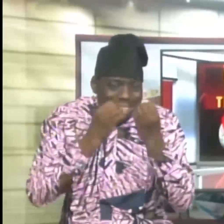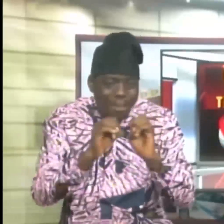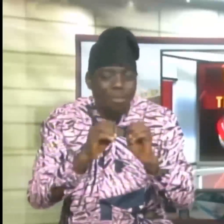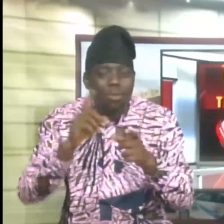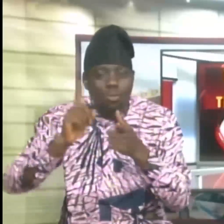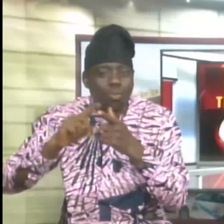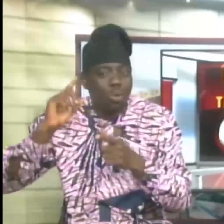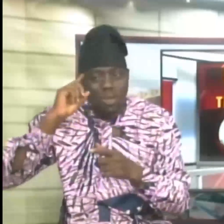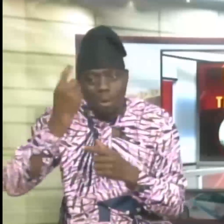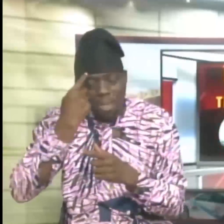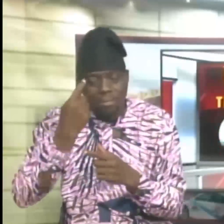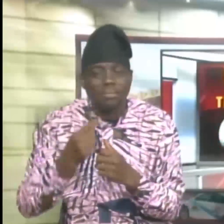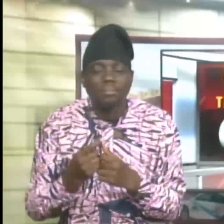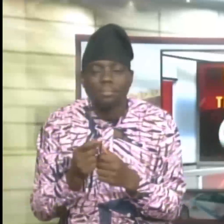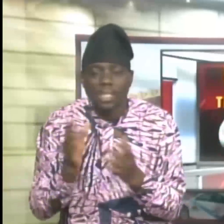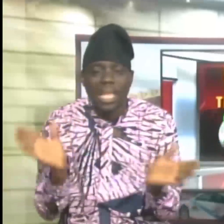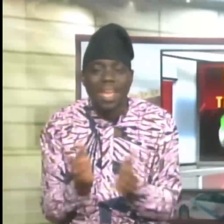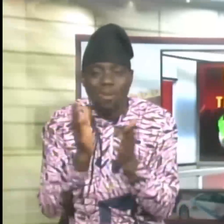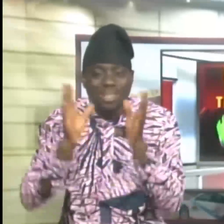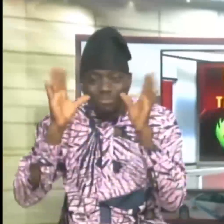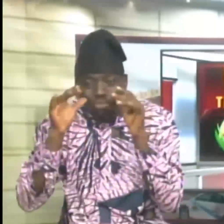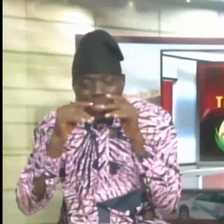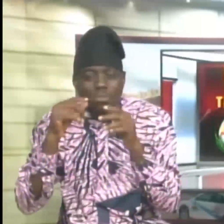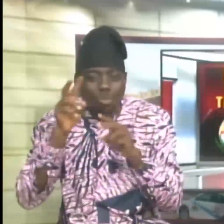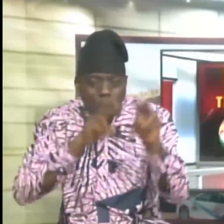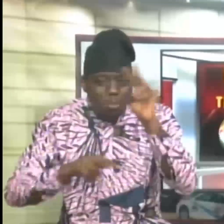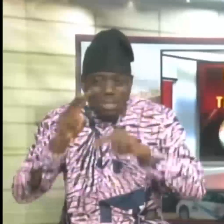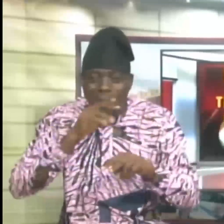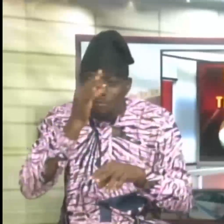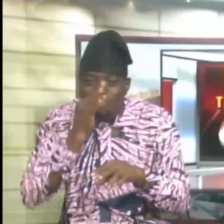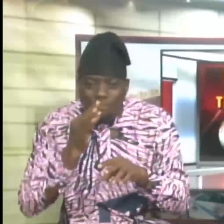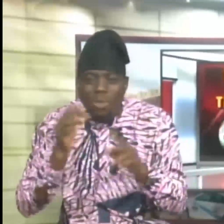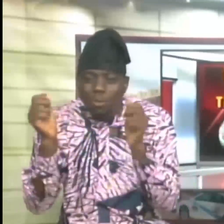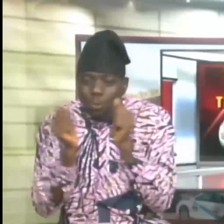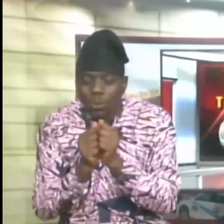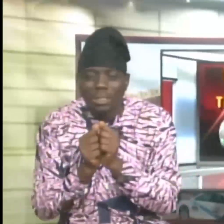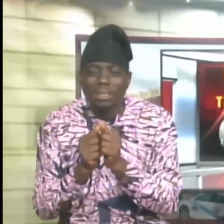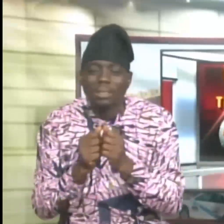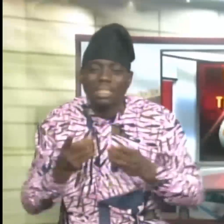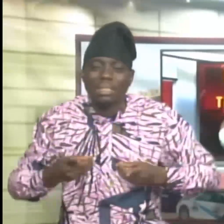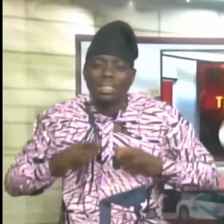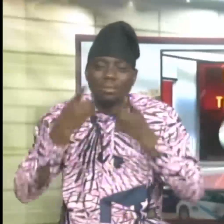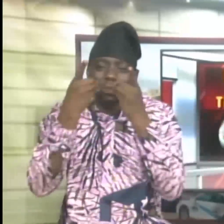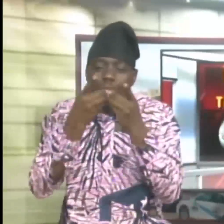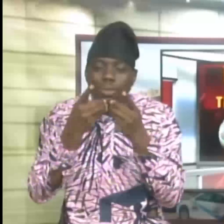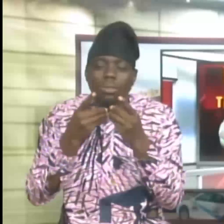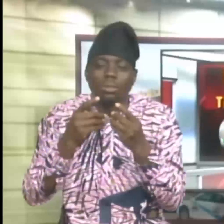government. He encouraged Muslims to observe the fast with utmost devotion, seeking spiritual purification,